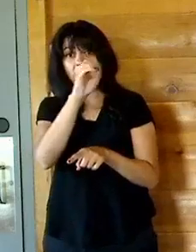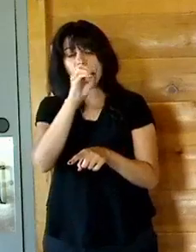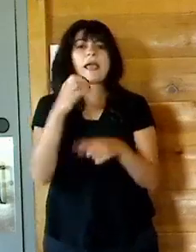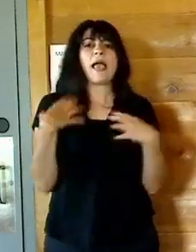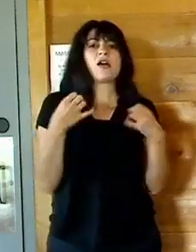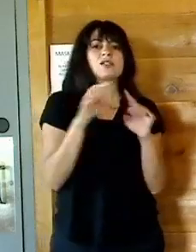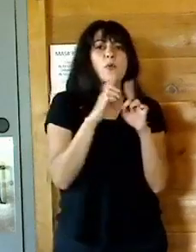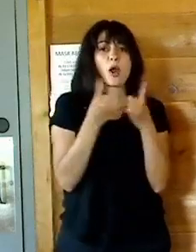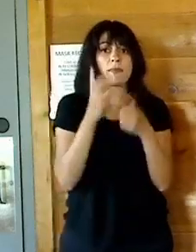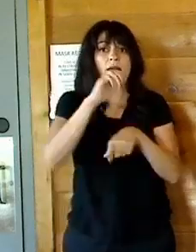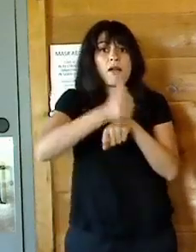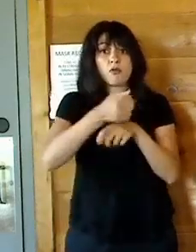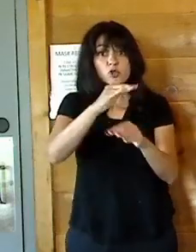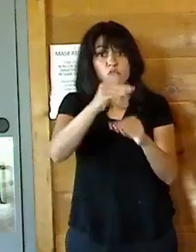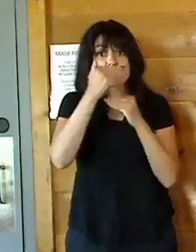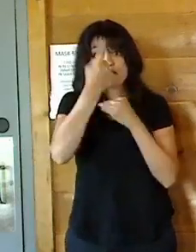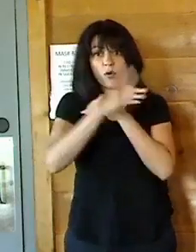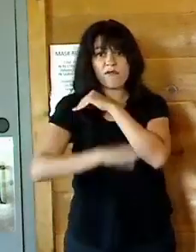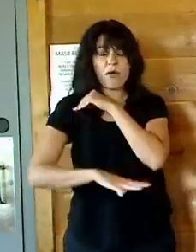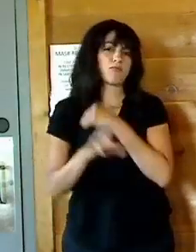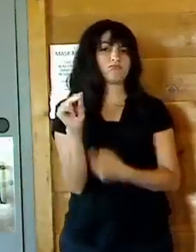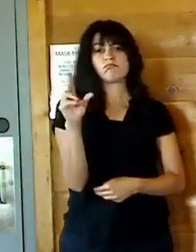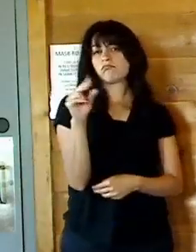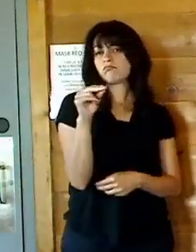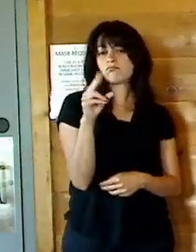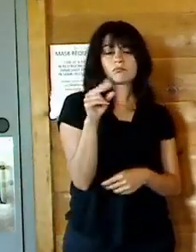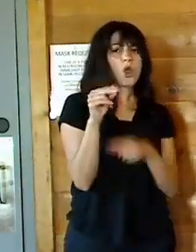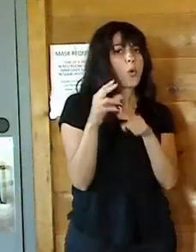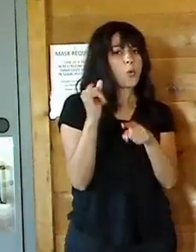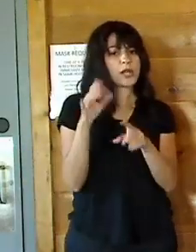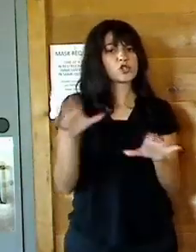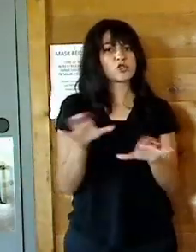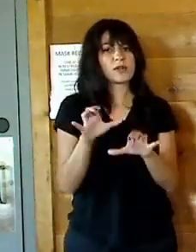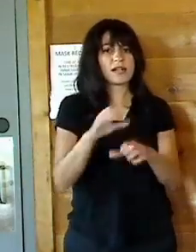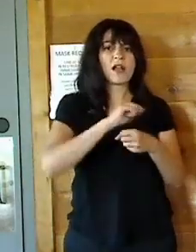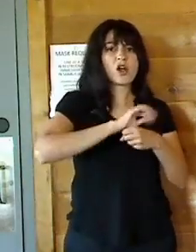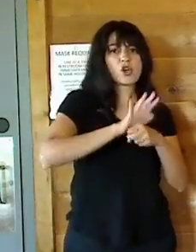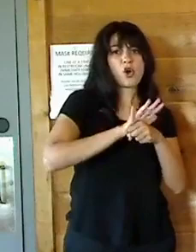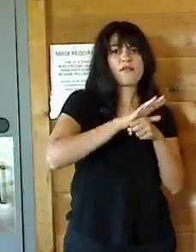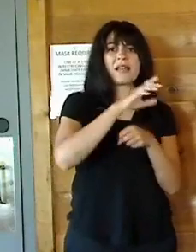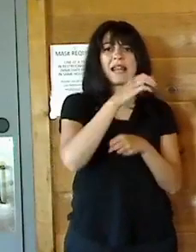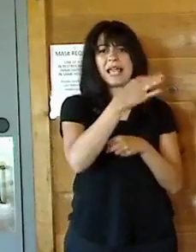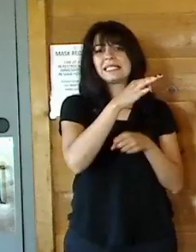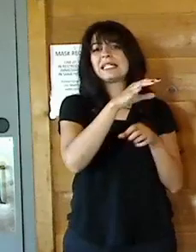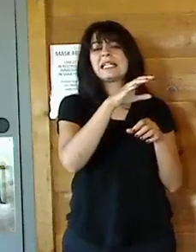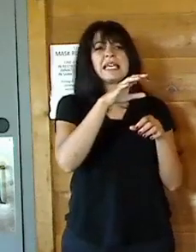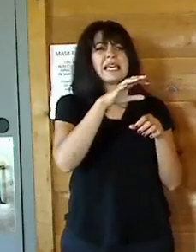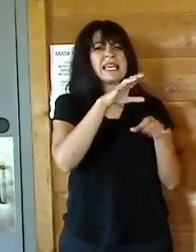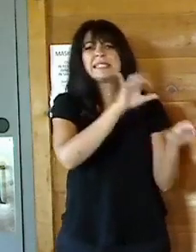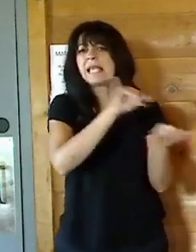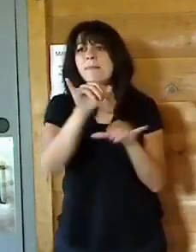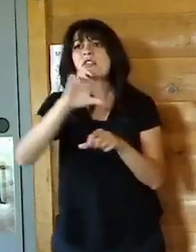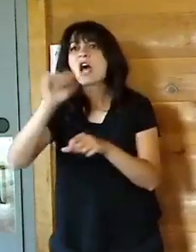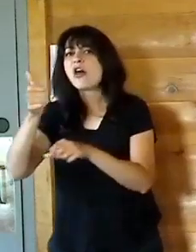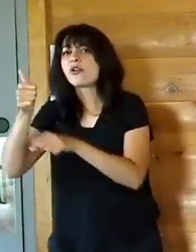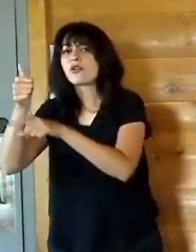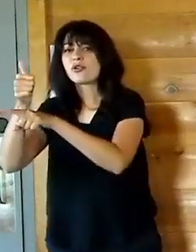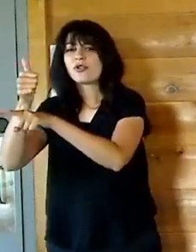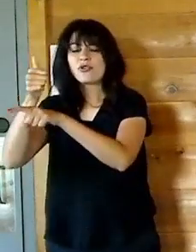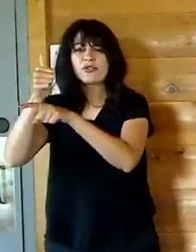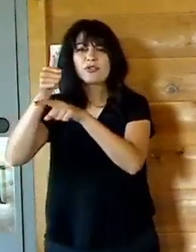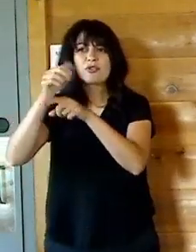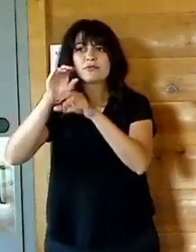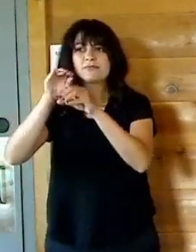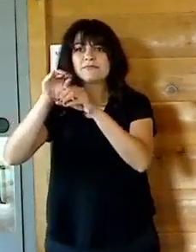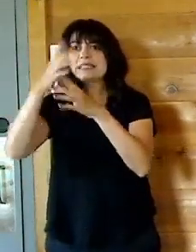imposing any restriction. We are treating now COVID-19 as we do other communicable diseases, meaning if there's a flare up or an issue